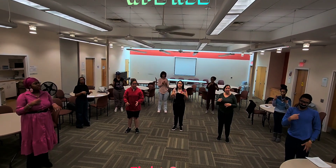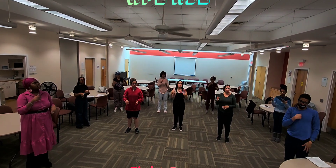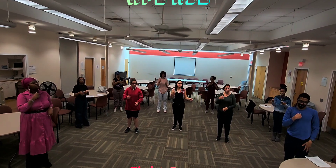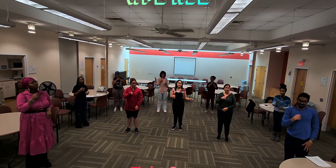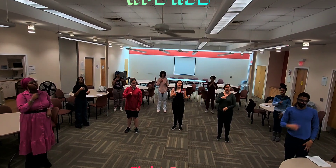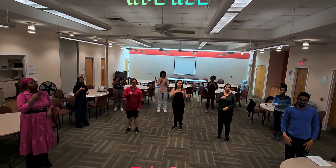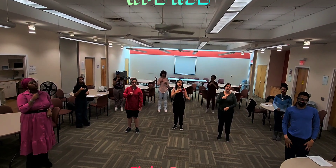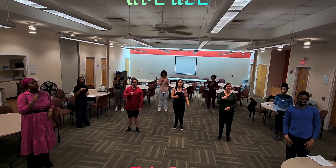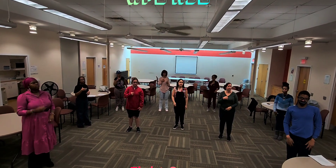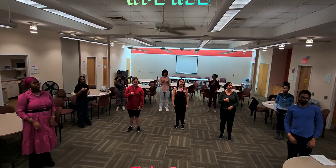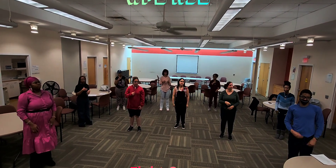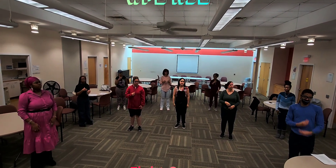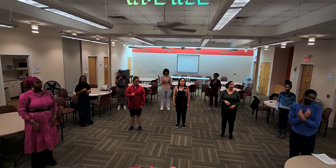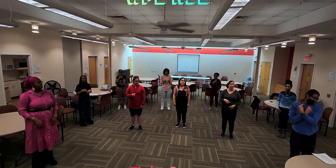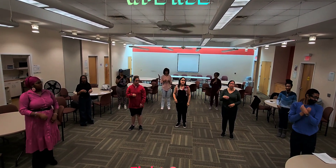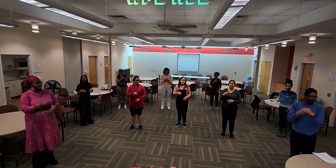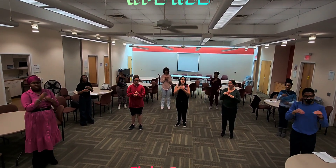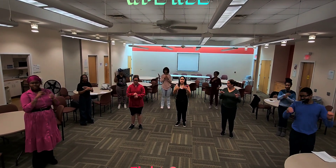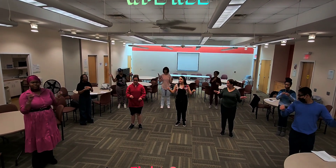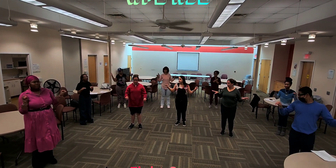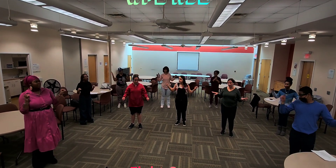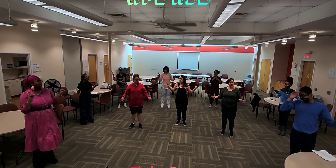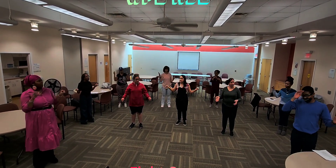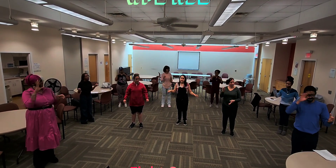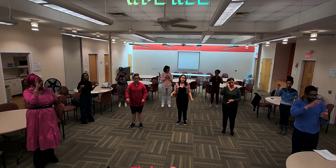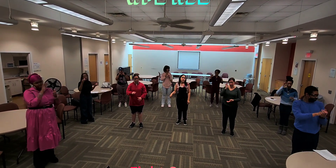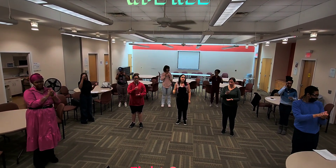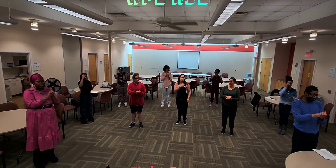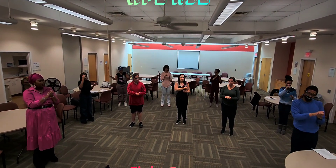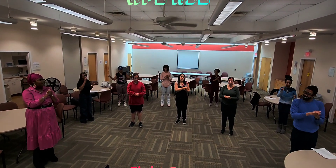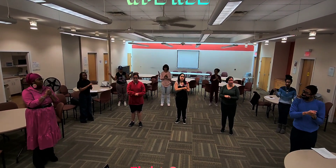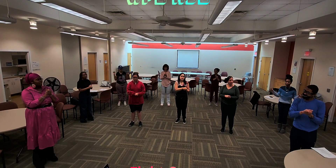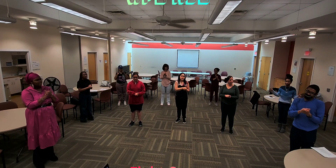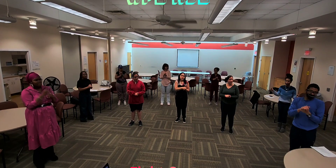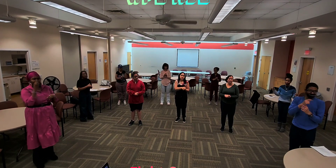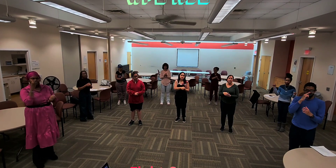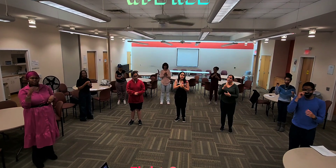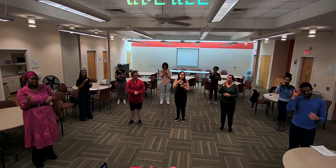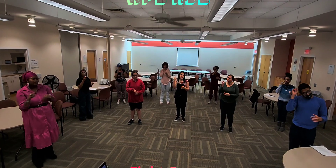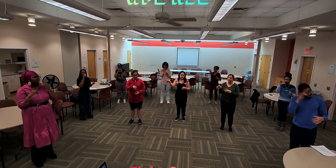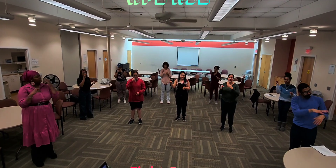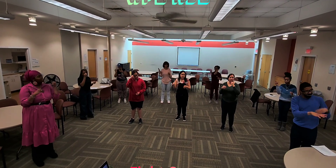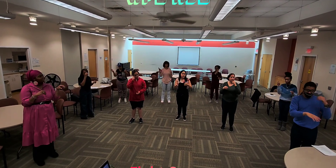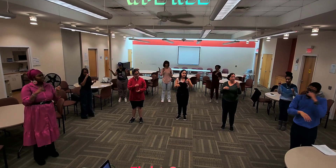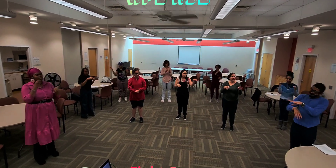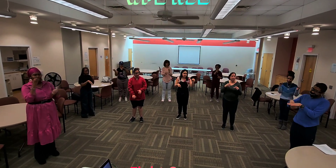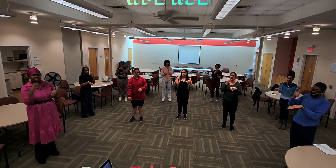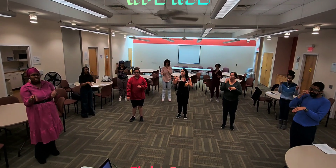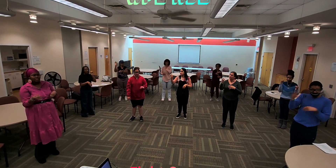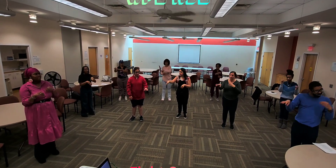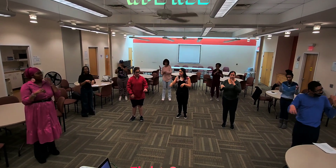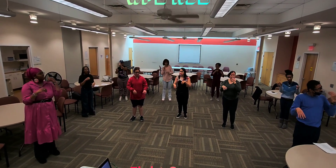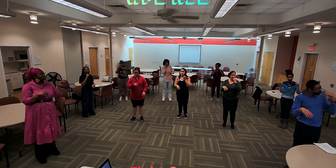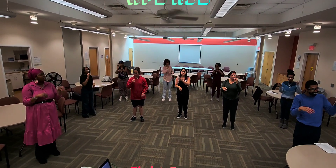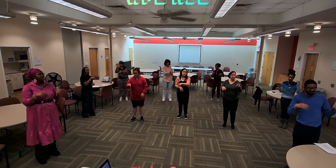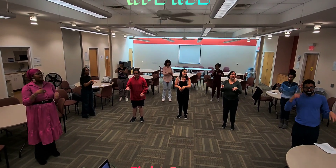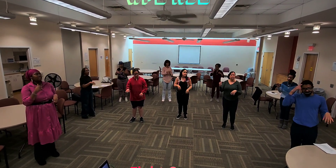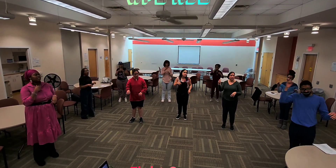song And I don't really care what nobody else believes Cause